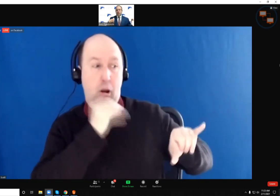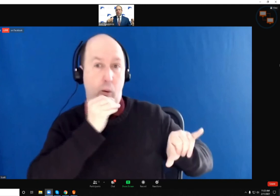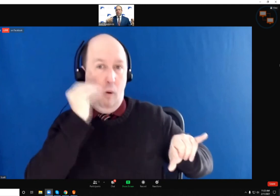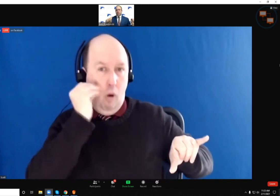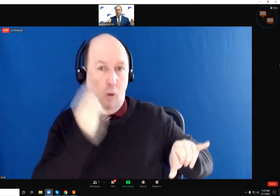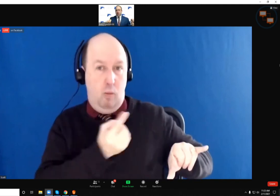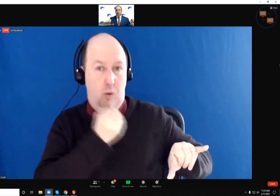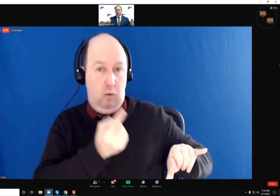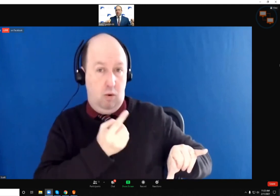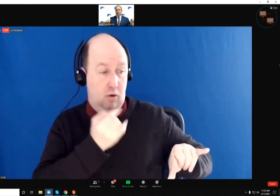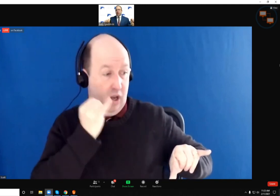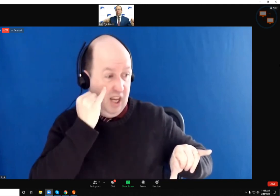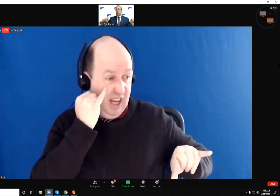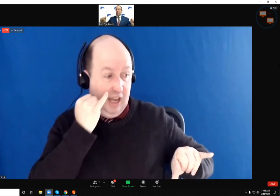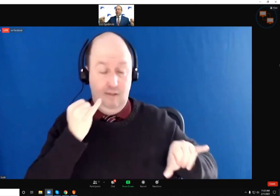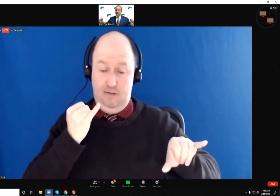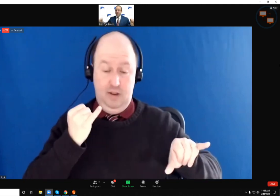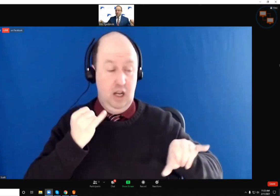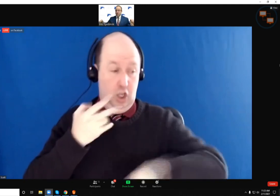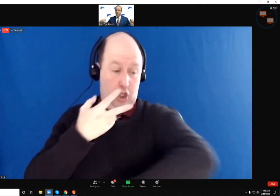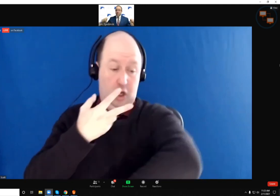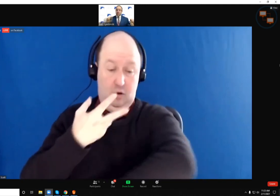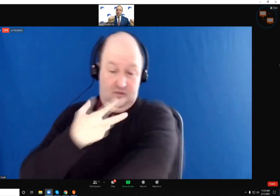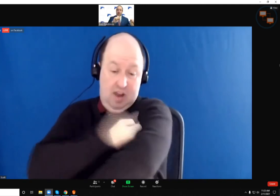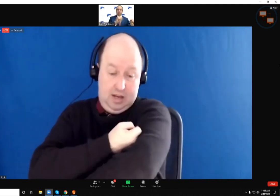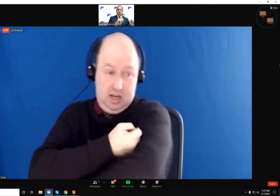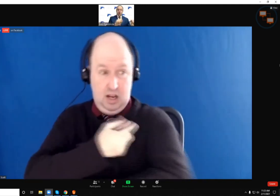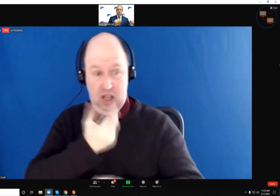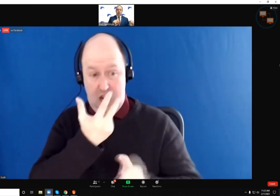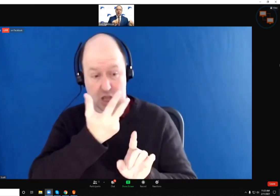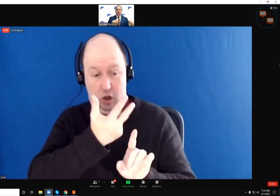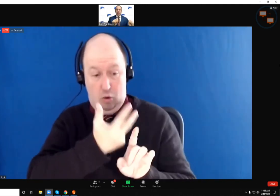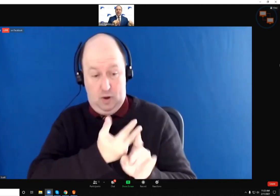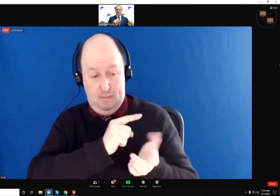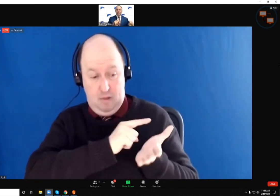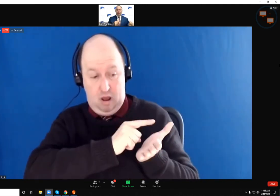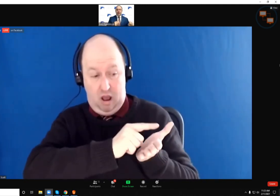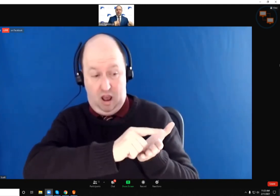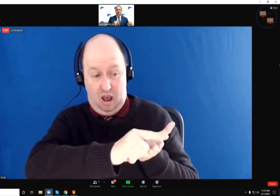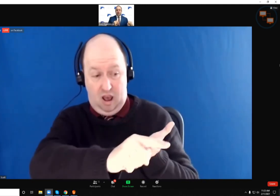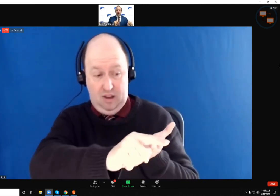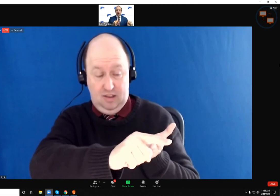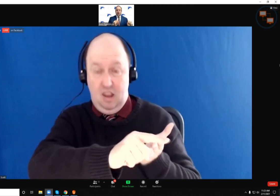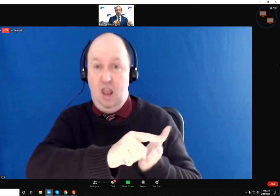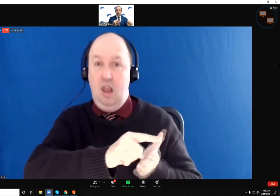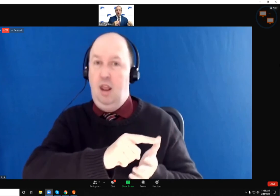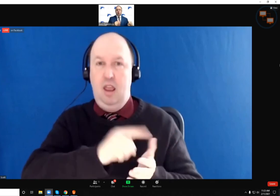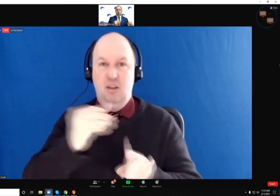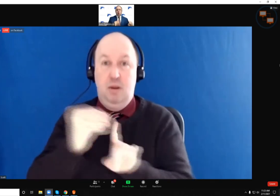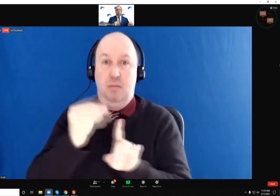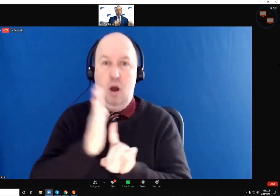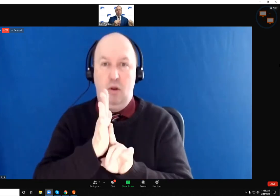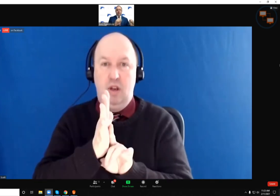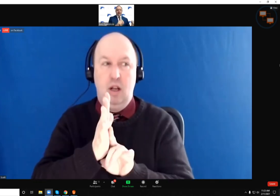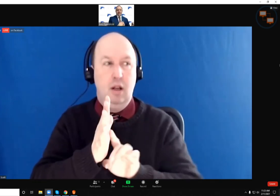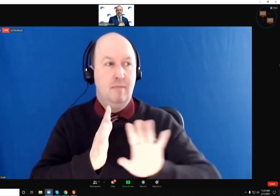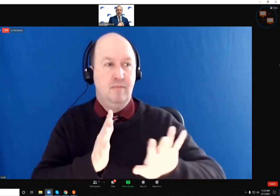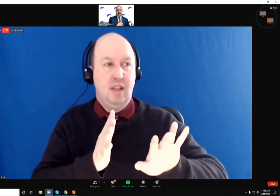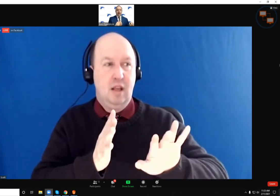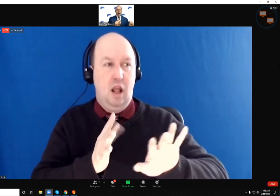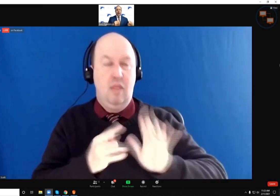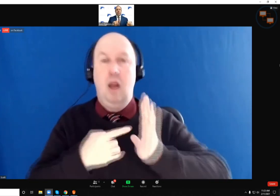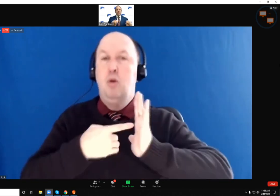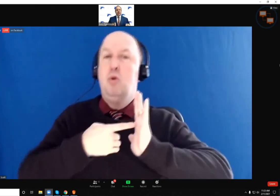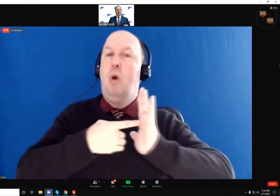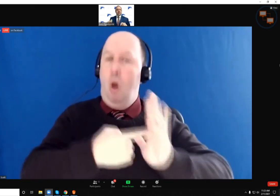within three months, and then you don't have any symptoms, but you've been exposed, that's indicative of where we're going with the vaccine